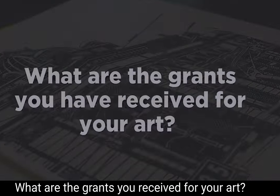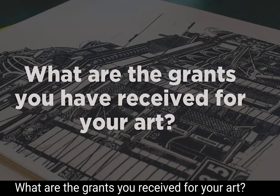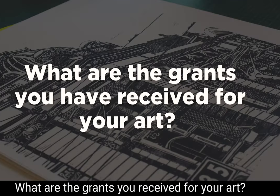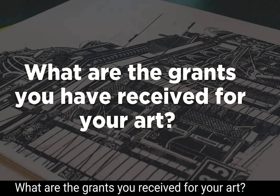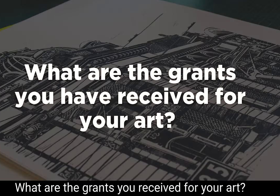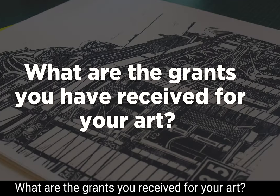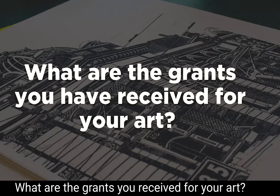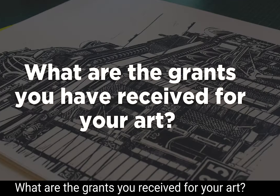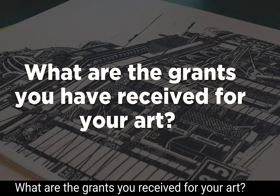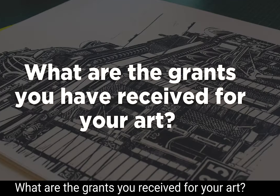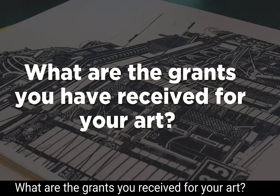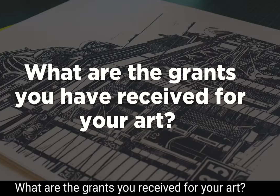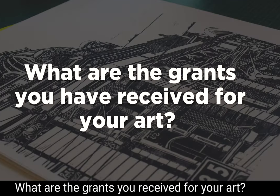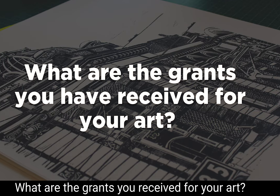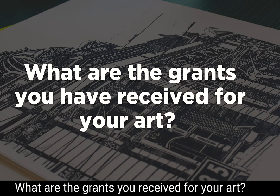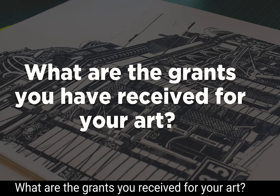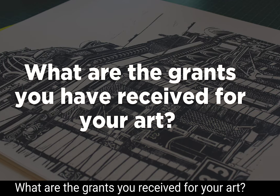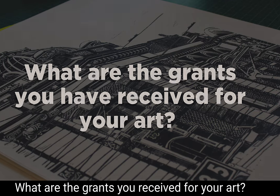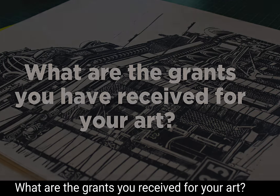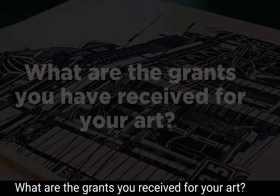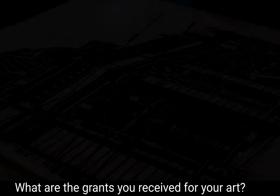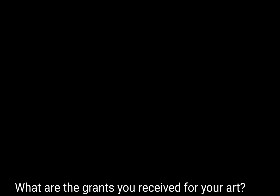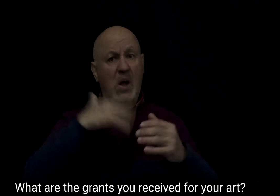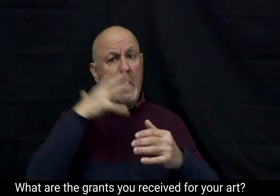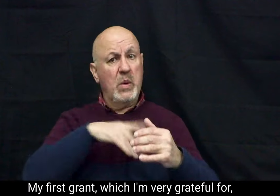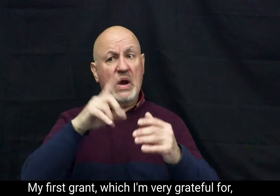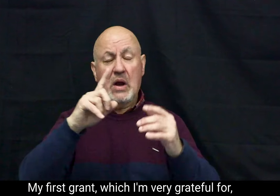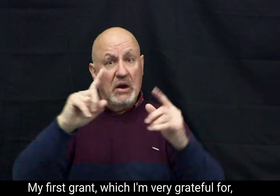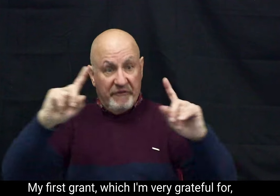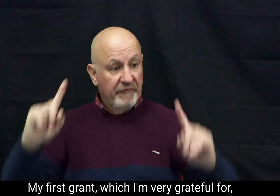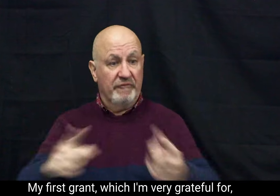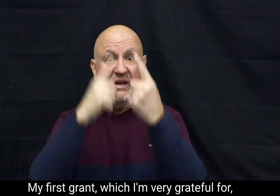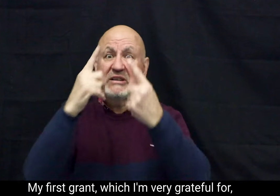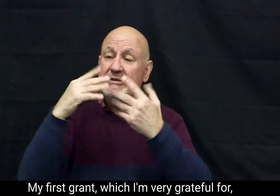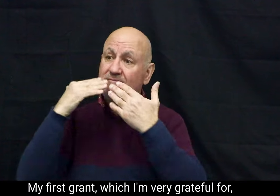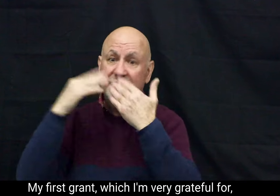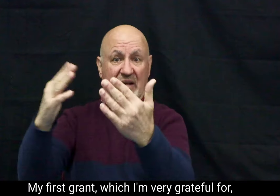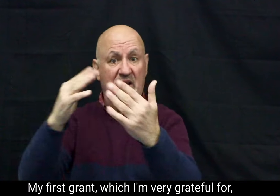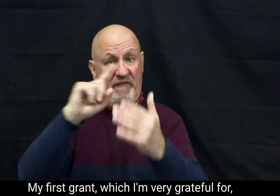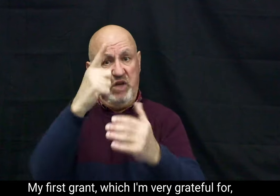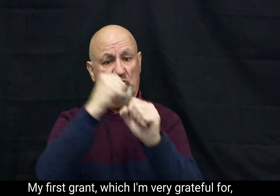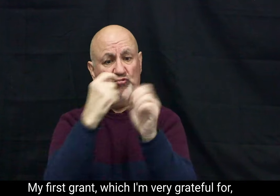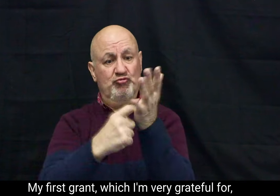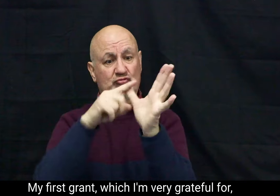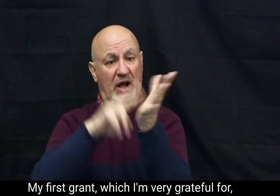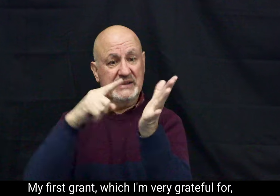What are the grants you received for your art? My first grant, which I'm very grateful for,